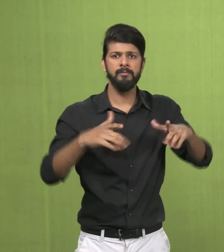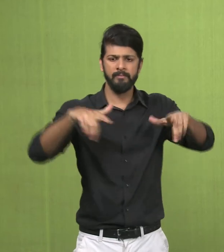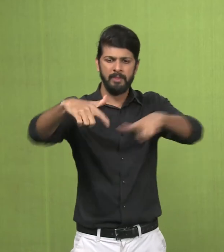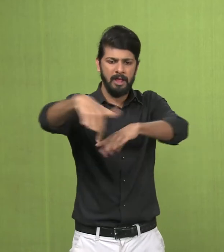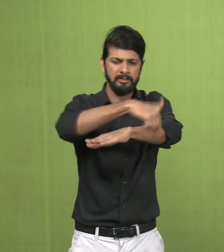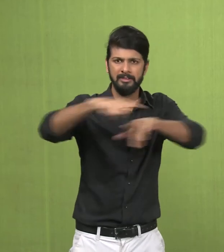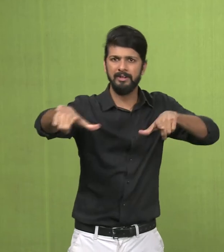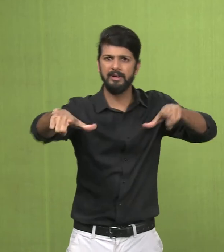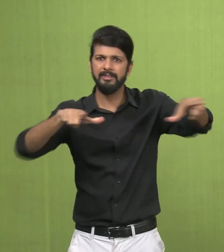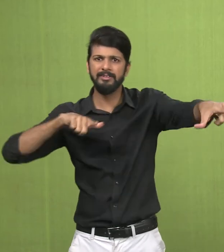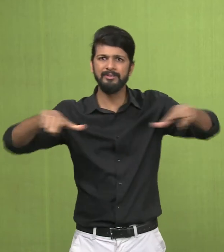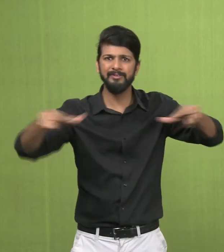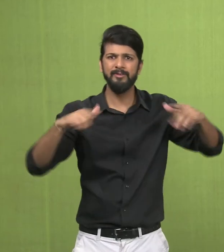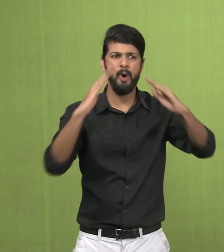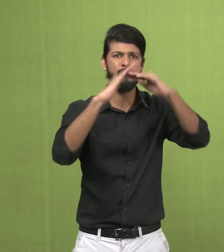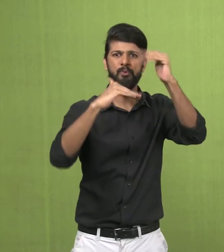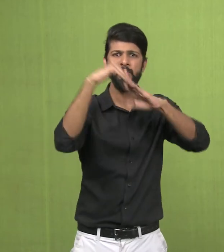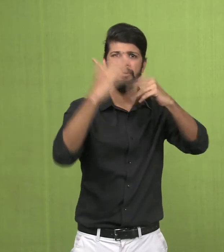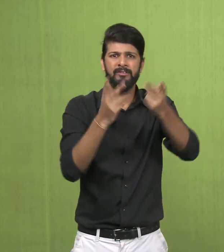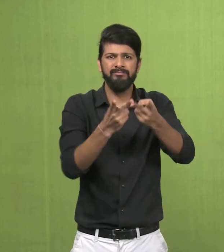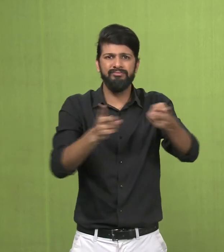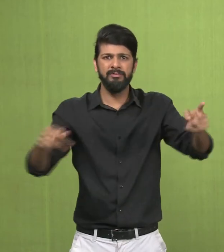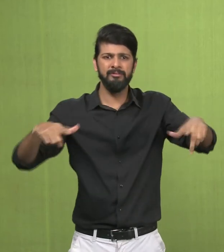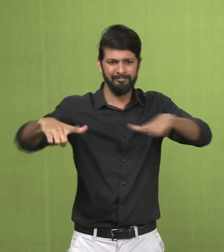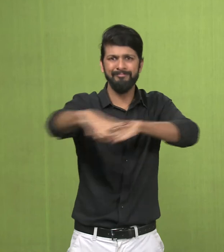of sculpture as well as architecture.